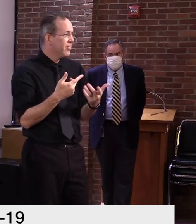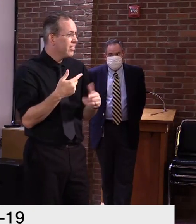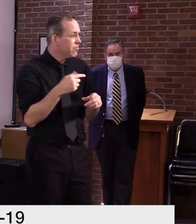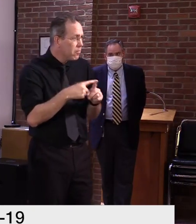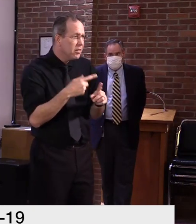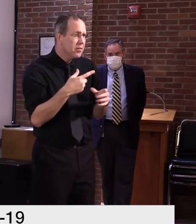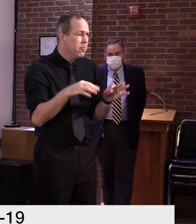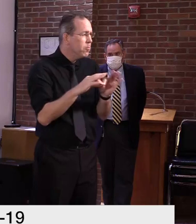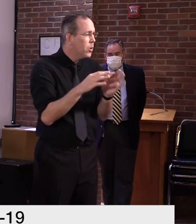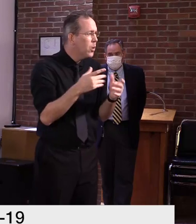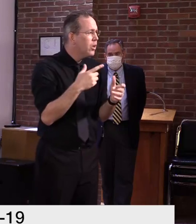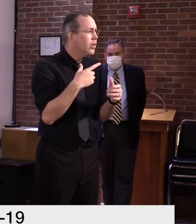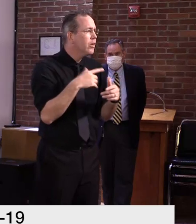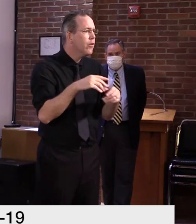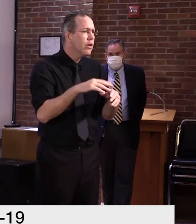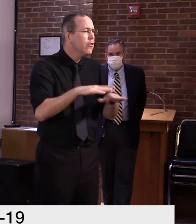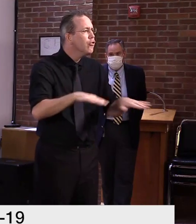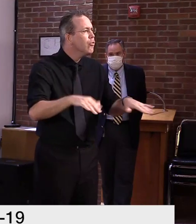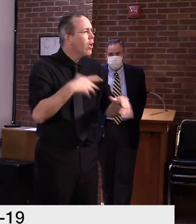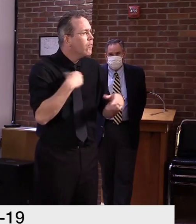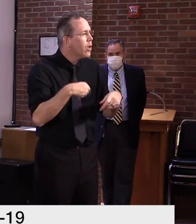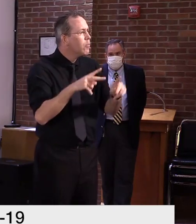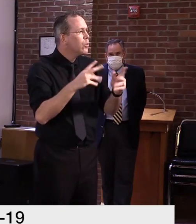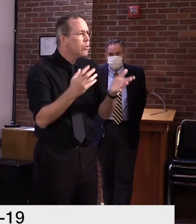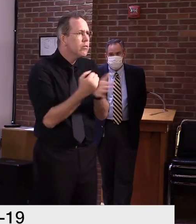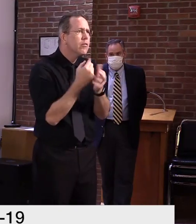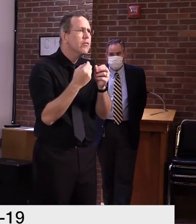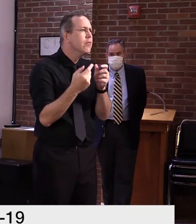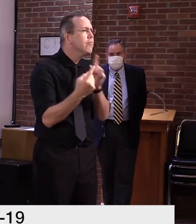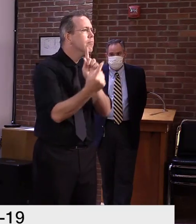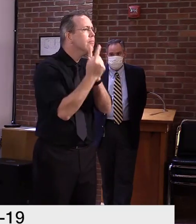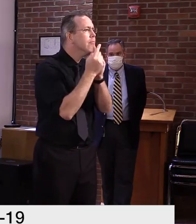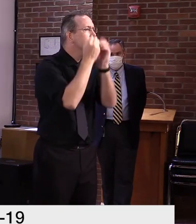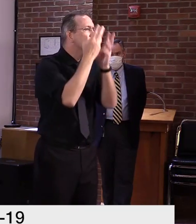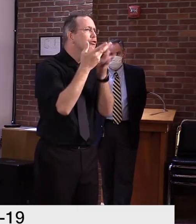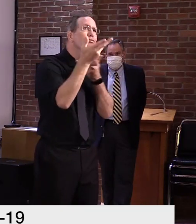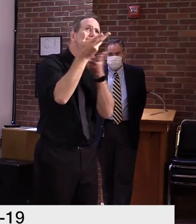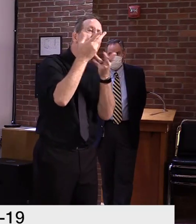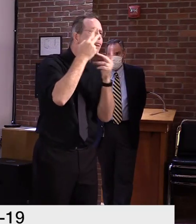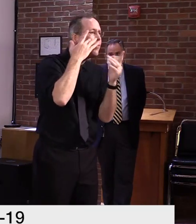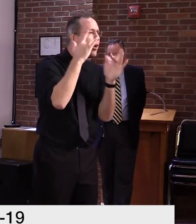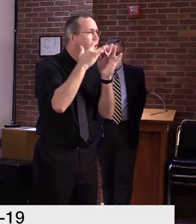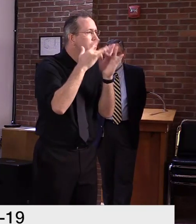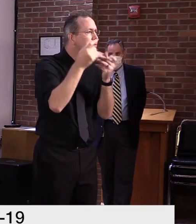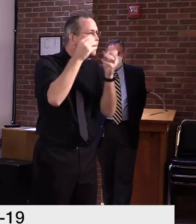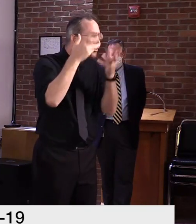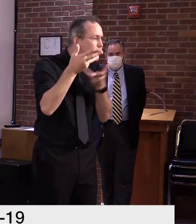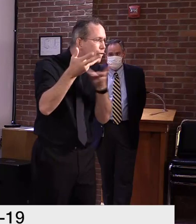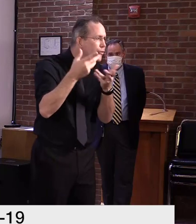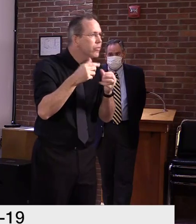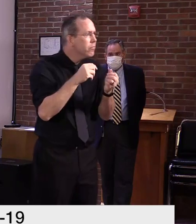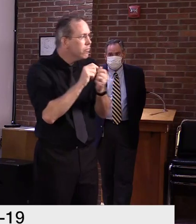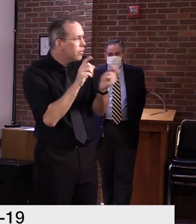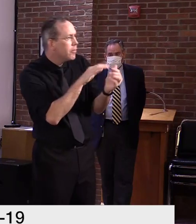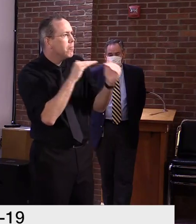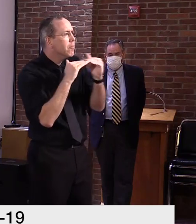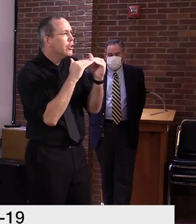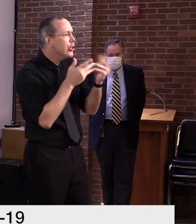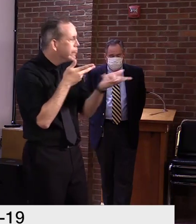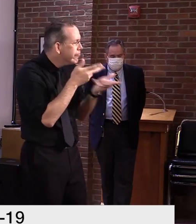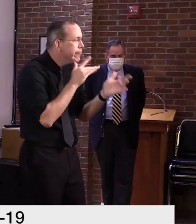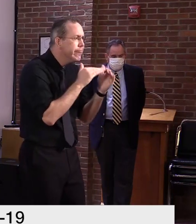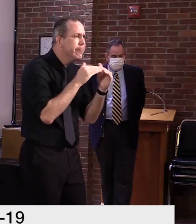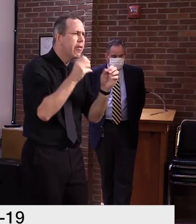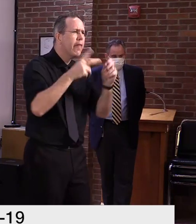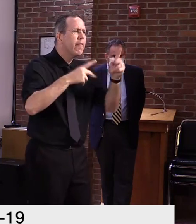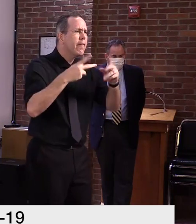instruction, uh, trying to bring them back. And if they can't have a hybrid approach, if we can't, uh, do that, we have to come up with other ways, but the goal should be the